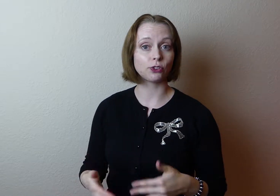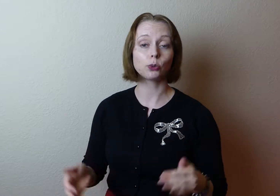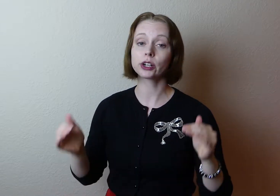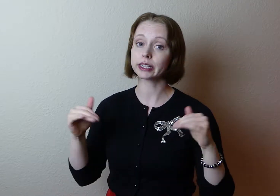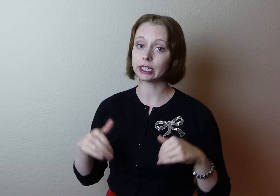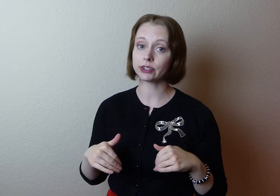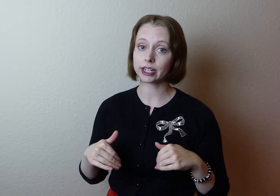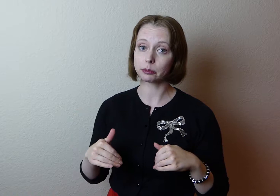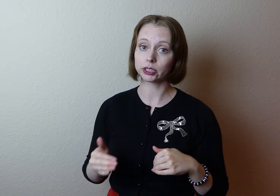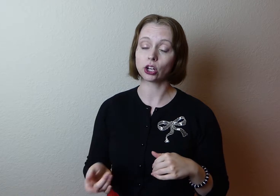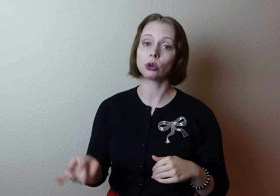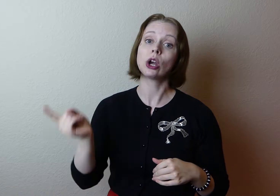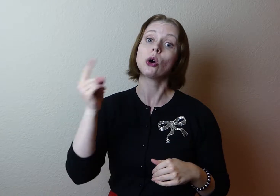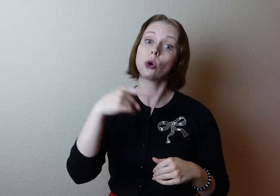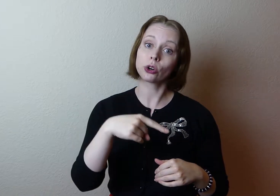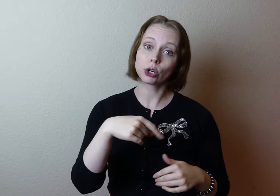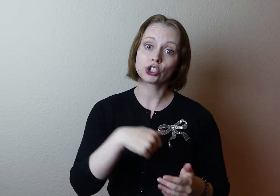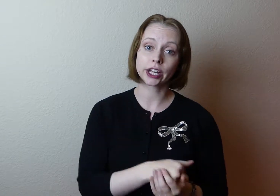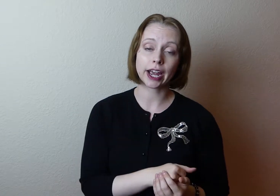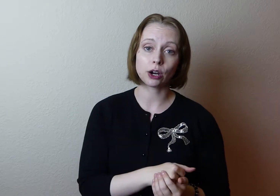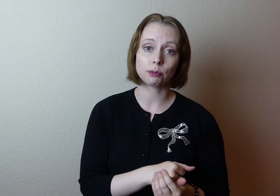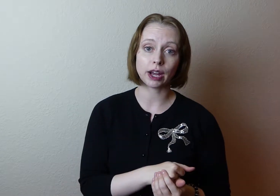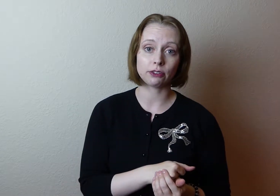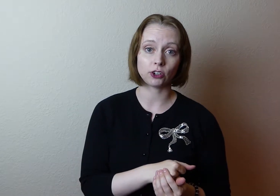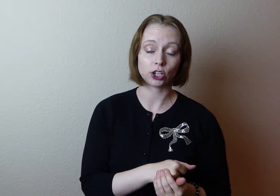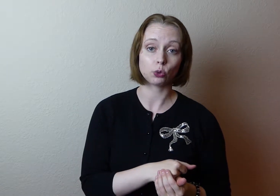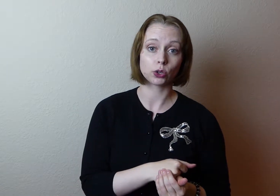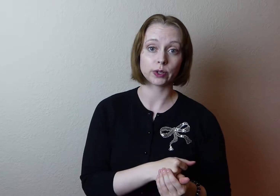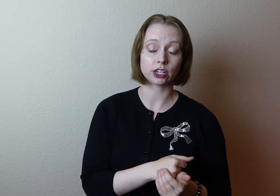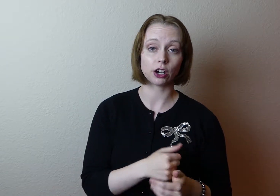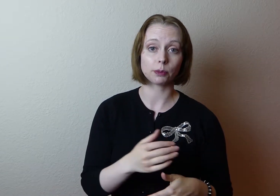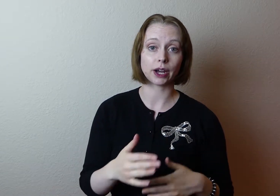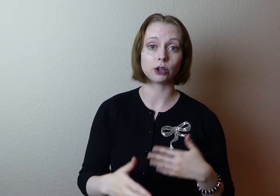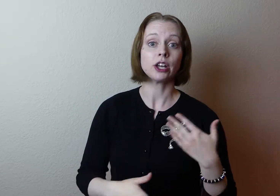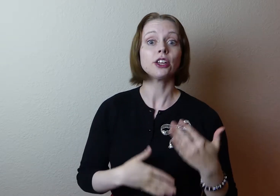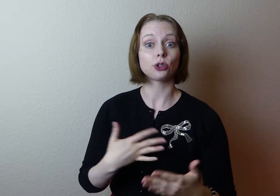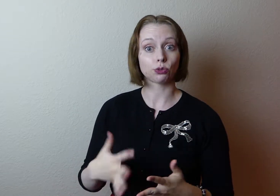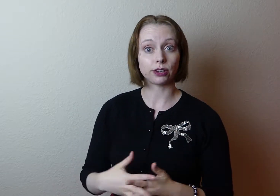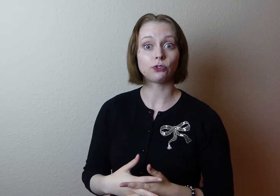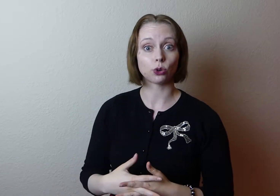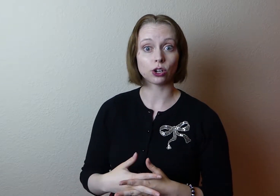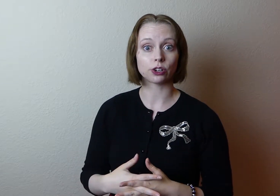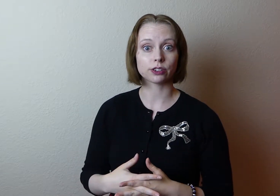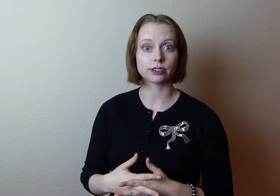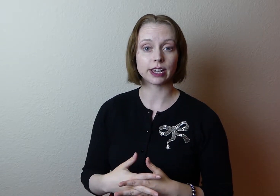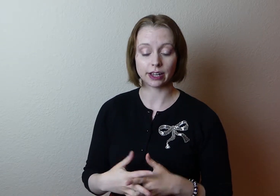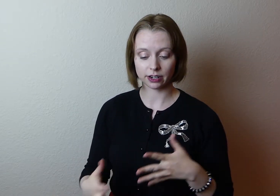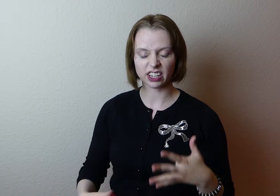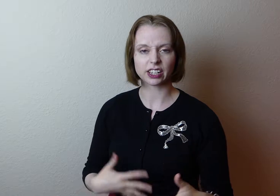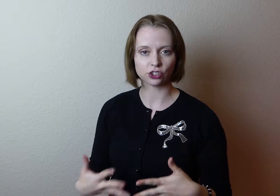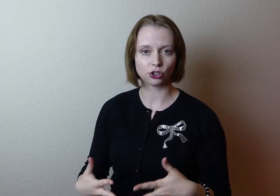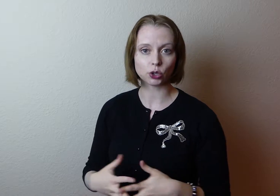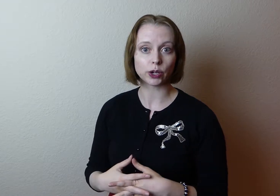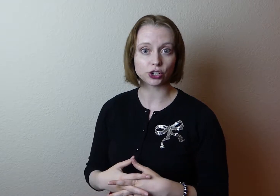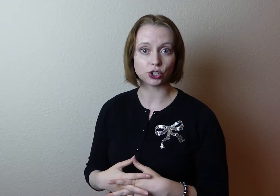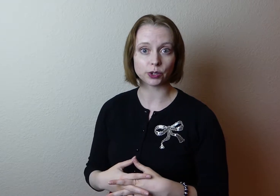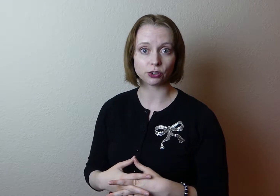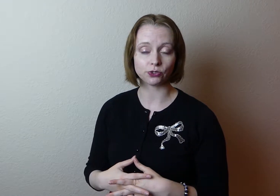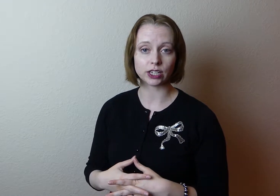footwork, leave it down below or go check out my video where we talk about the three, four hooks and it can show you what to do with your feet.